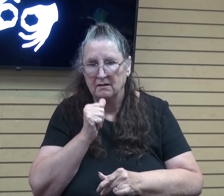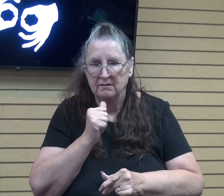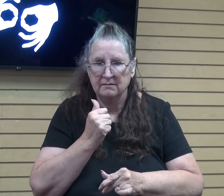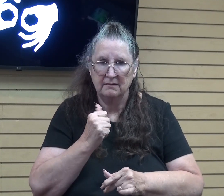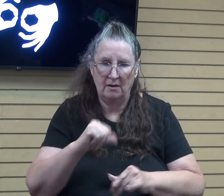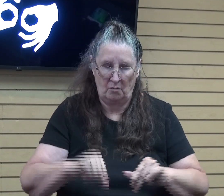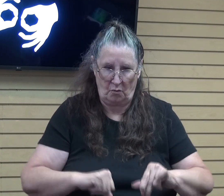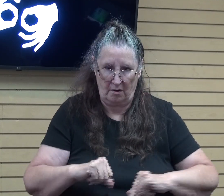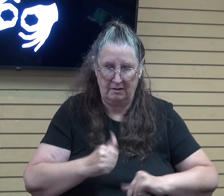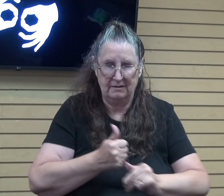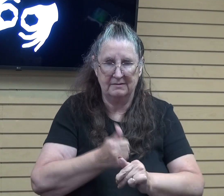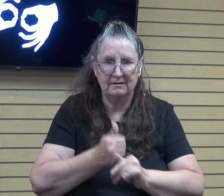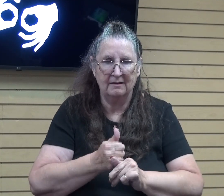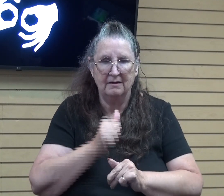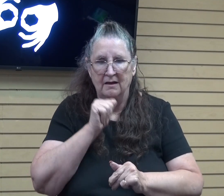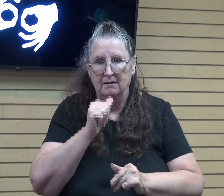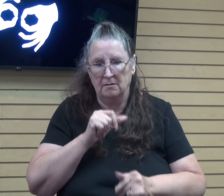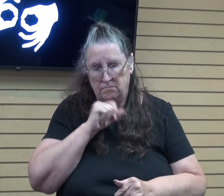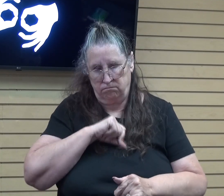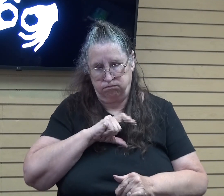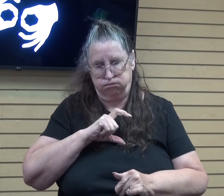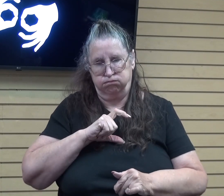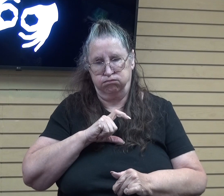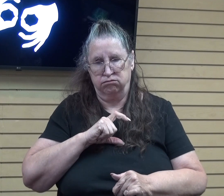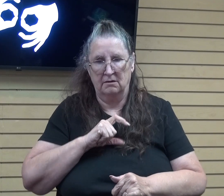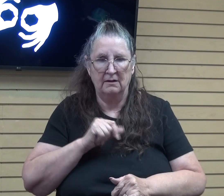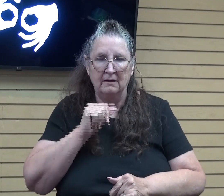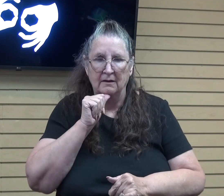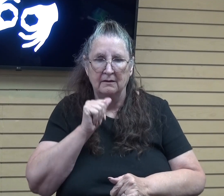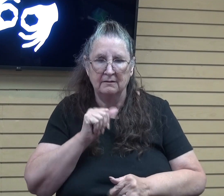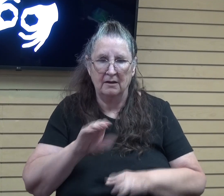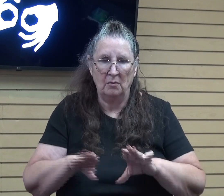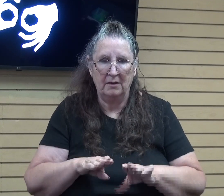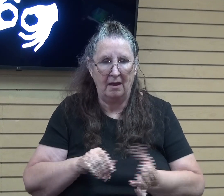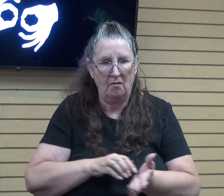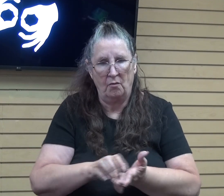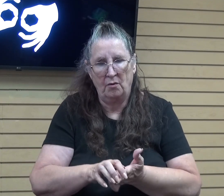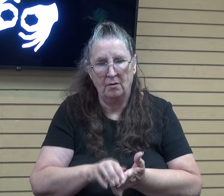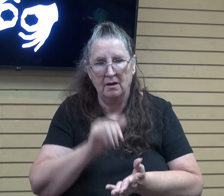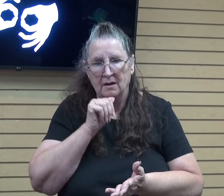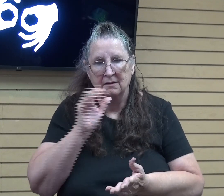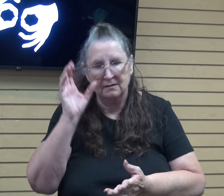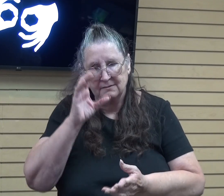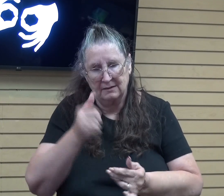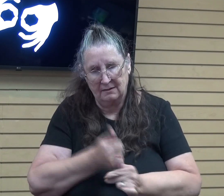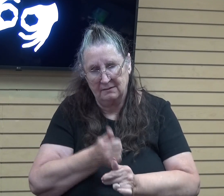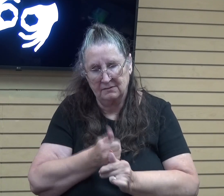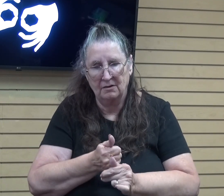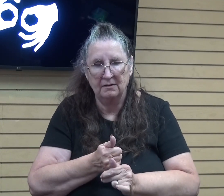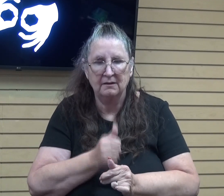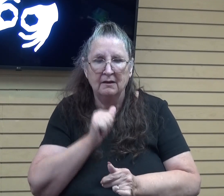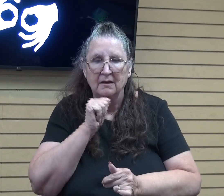itself. Is not puffed up. Does not behave rudely. Does not seek its own. Is not provoked.